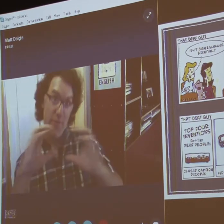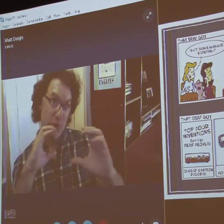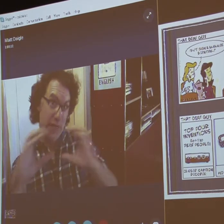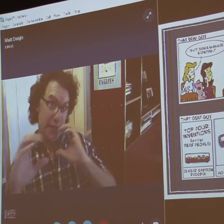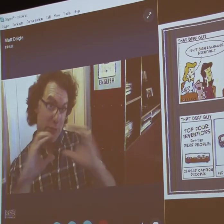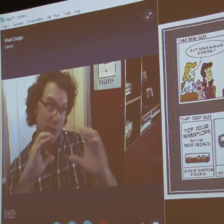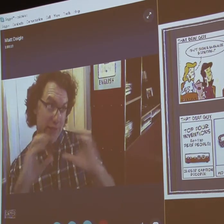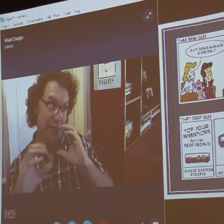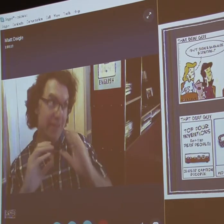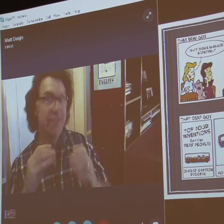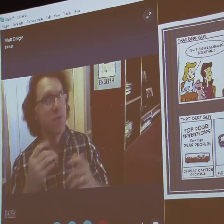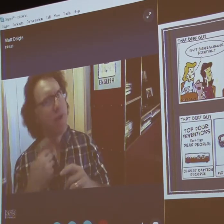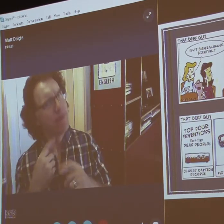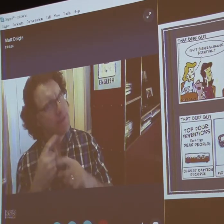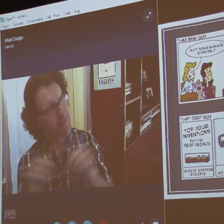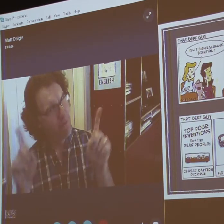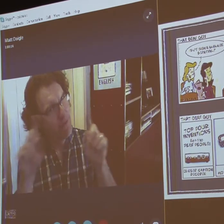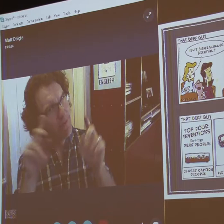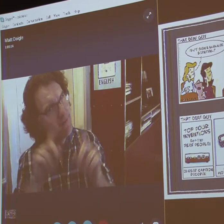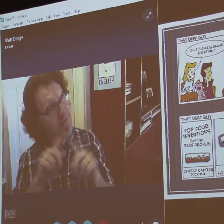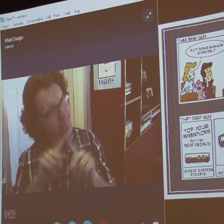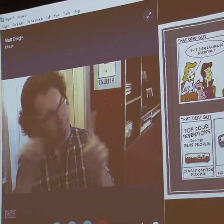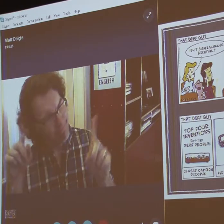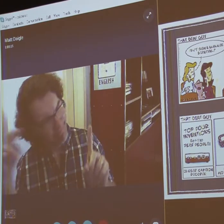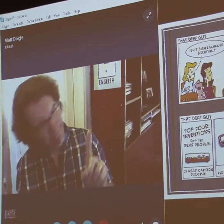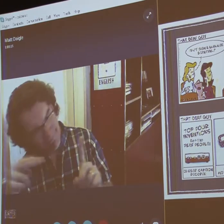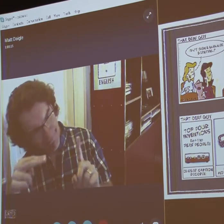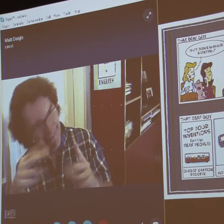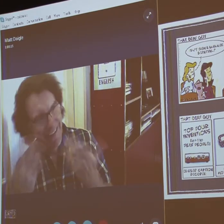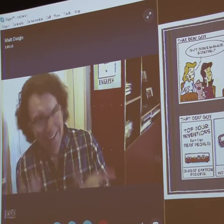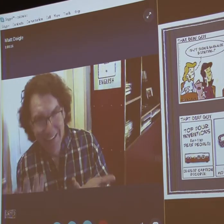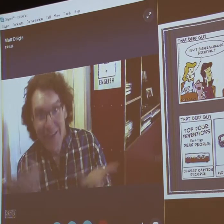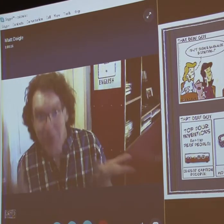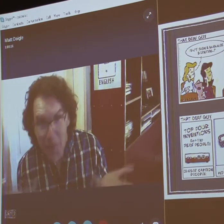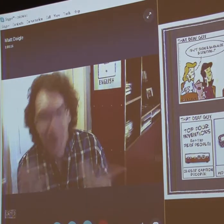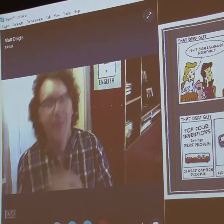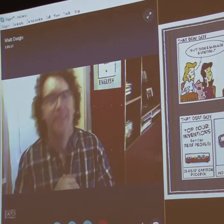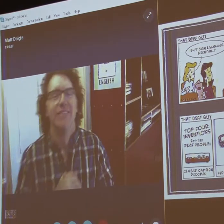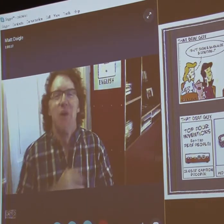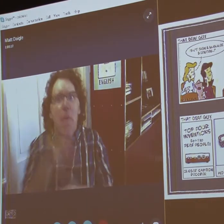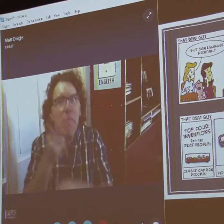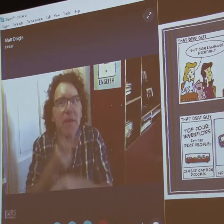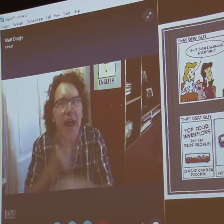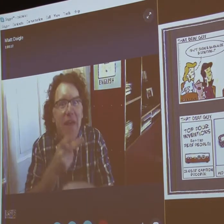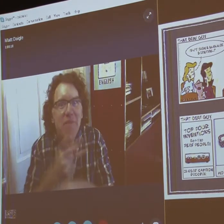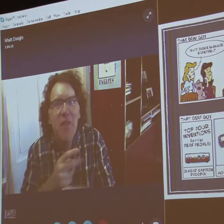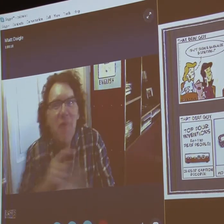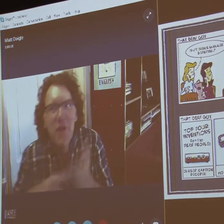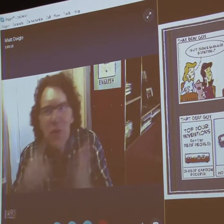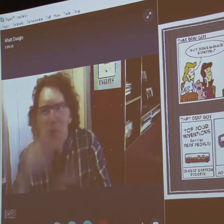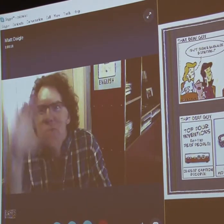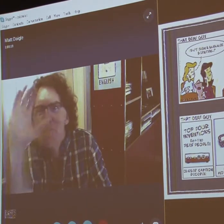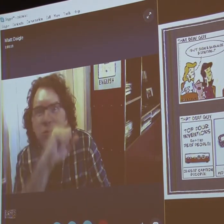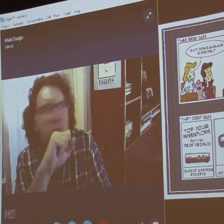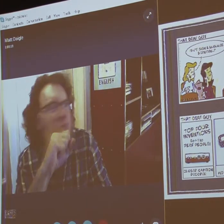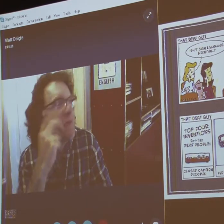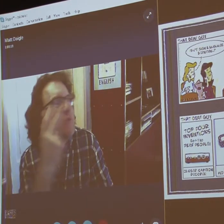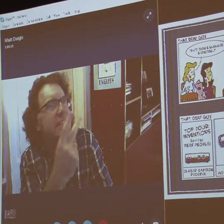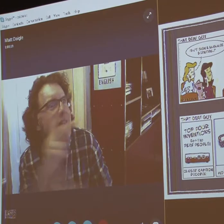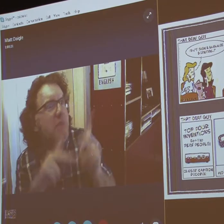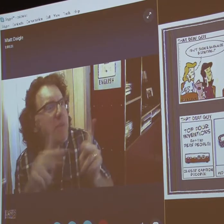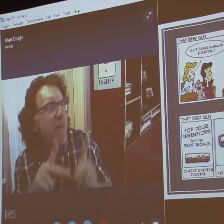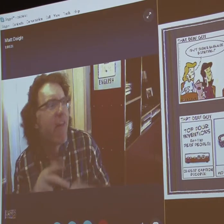language. But is our conversation always beautiful? Well, no, not necessarily, right? So,